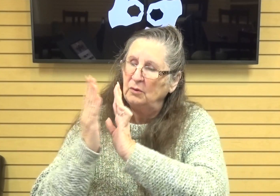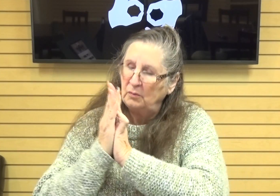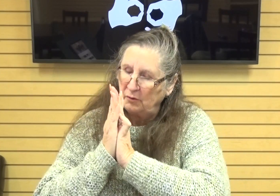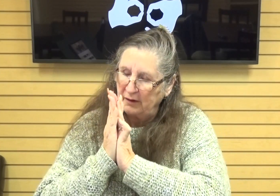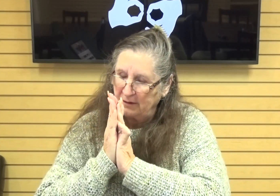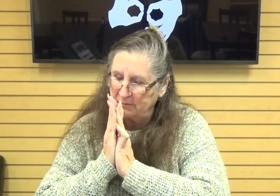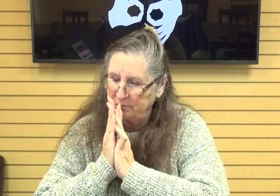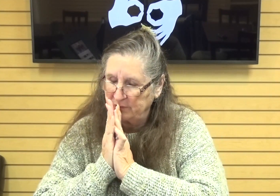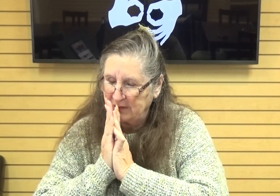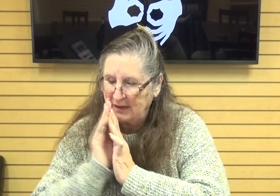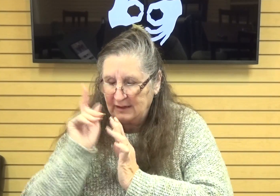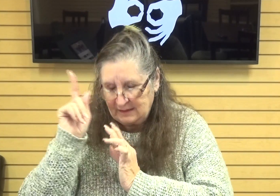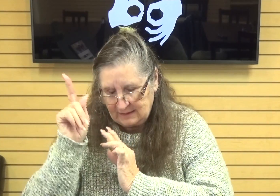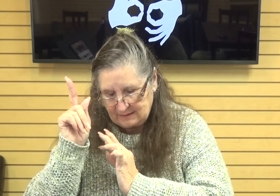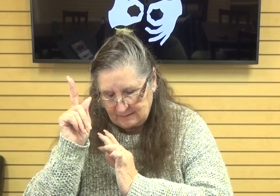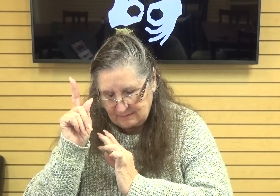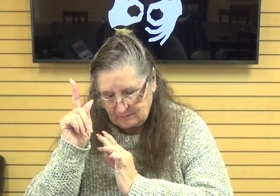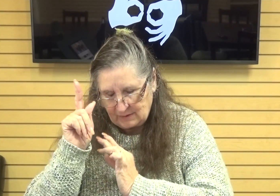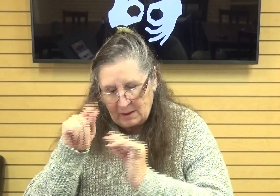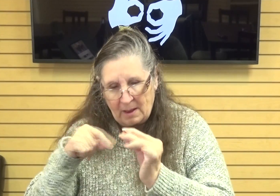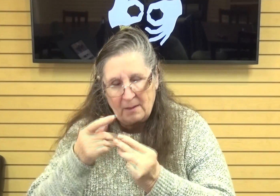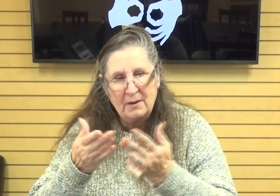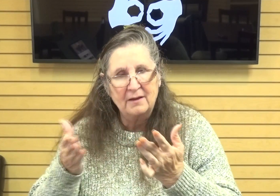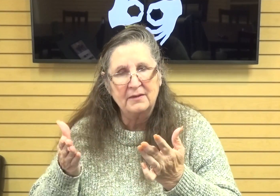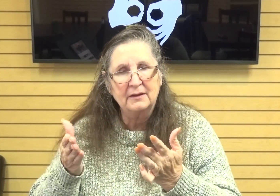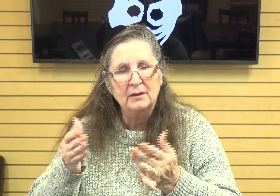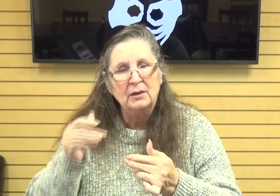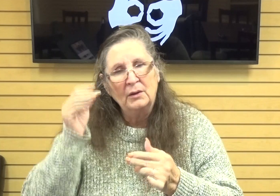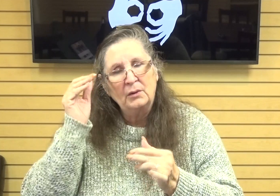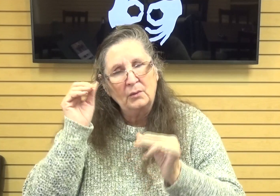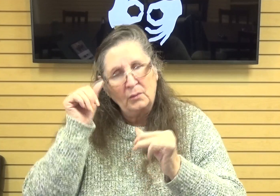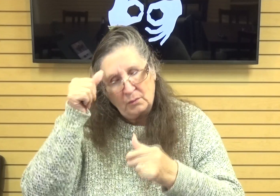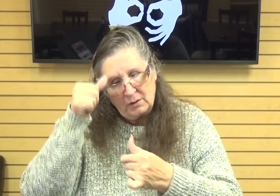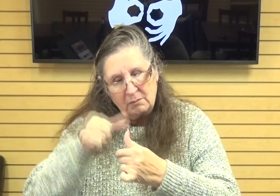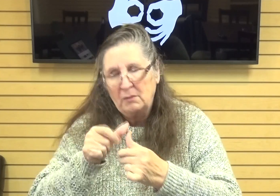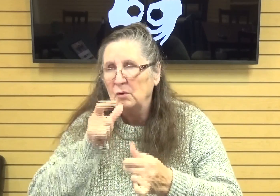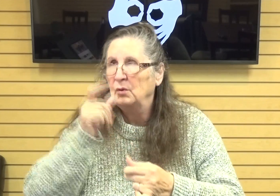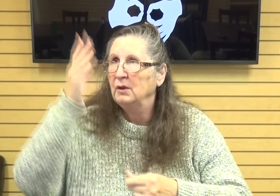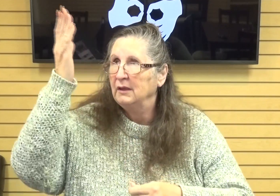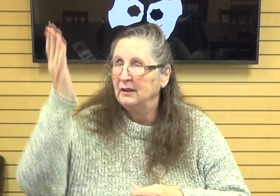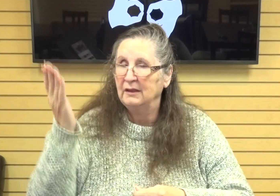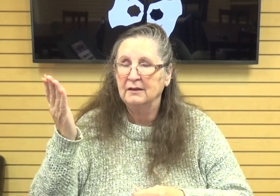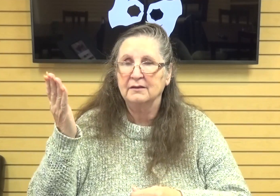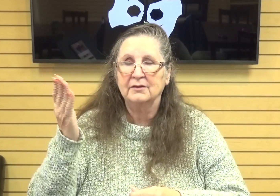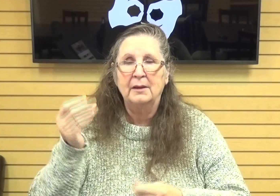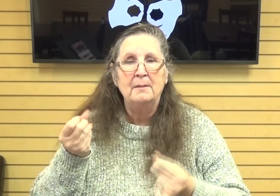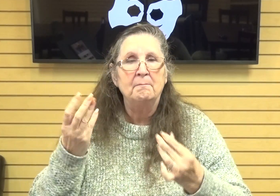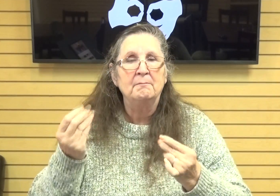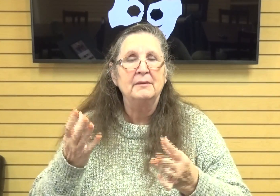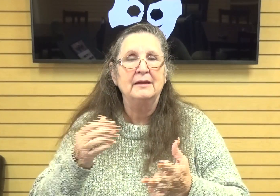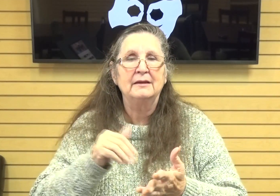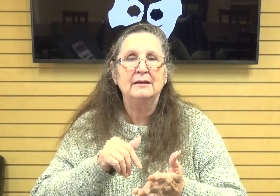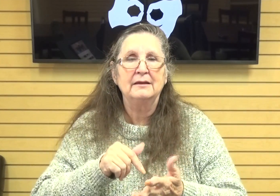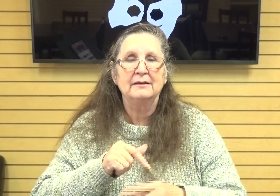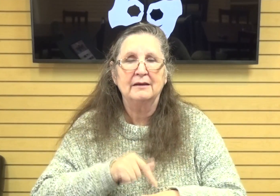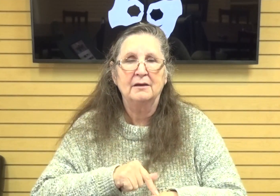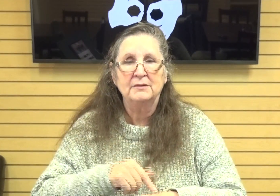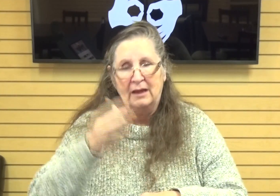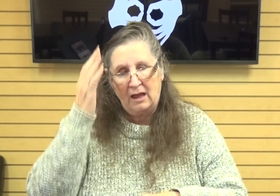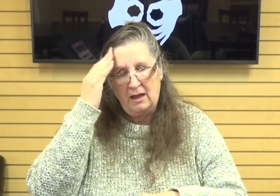go to him in prayer about things just remembering who he is and i think a lot of times um not i think i know a